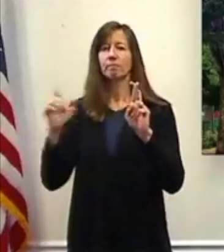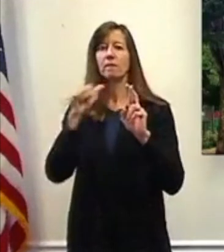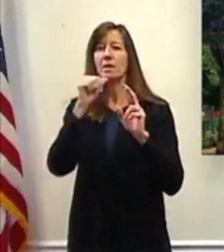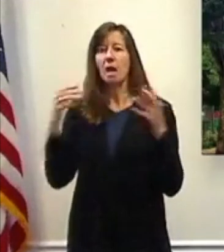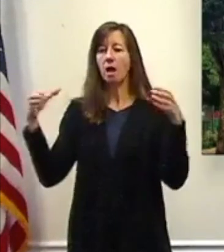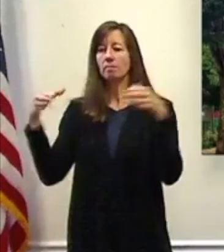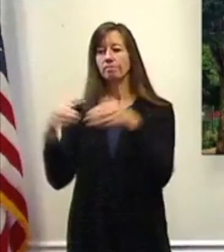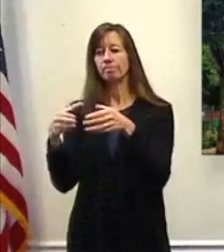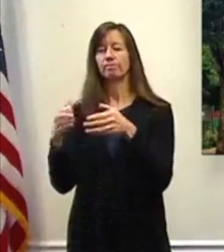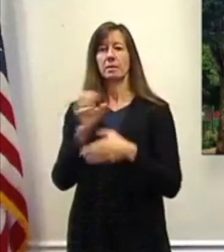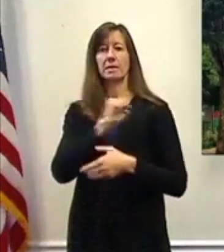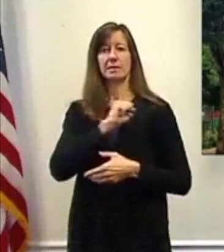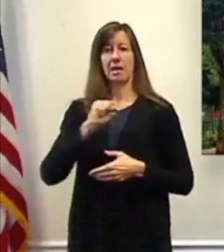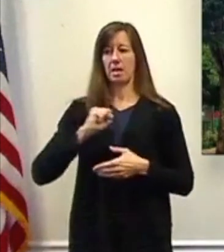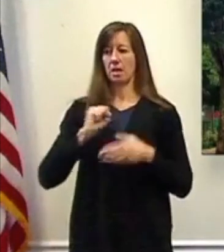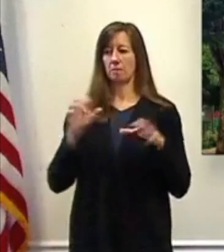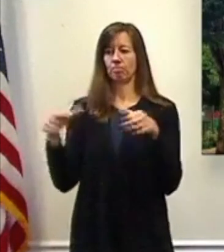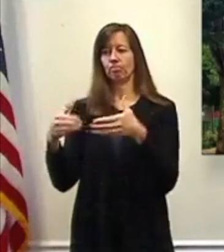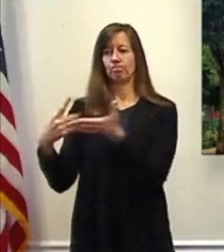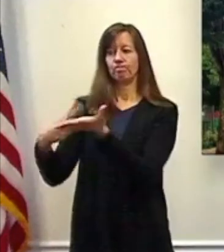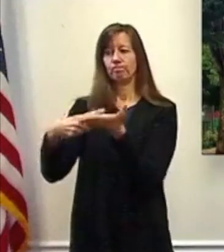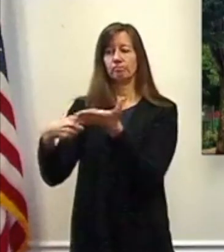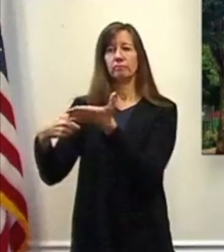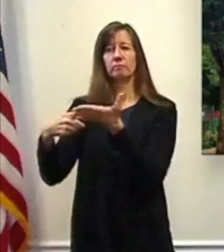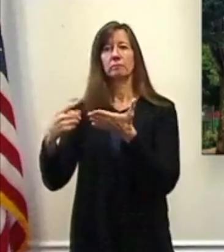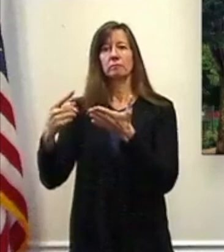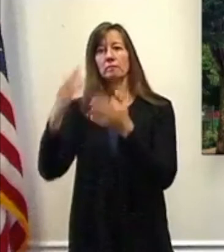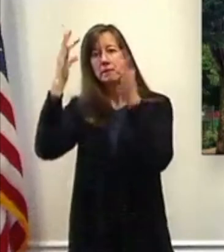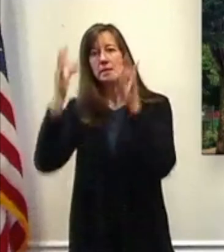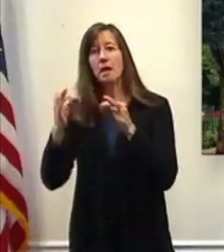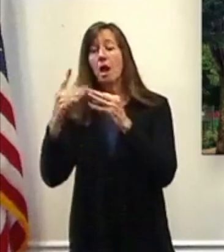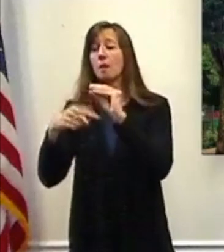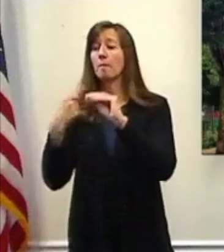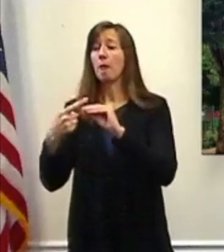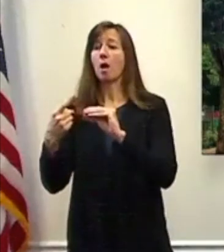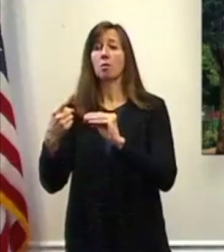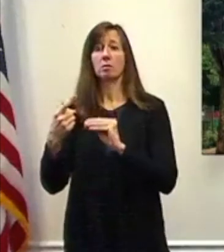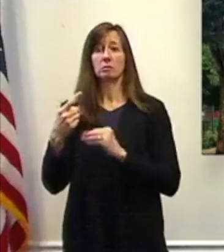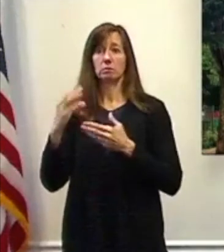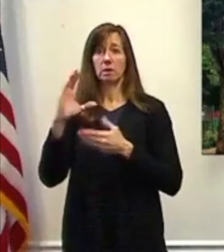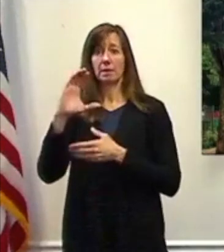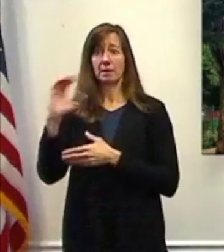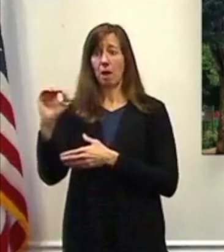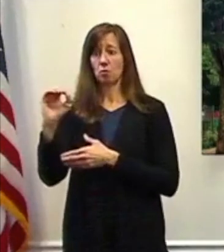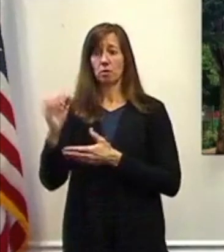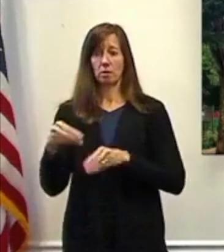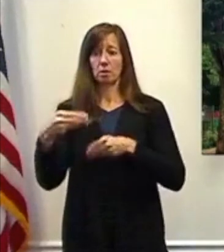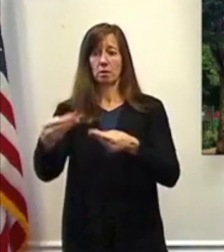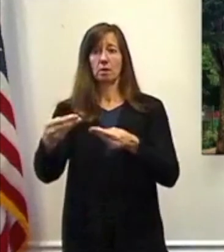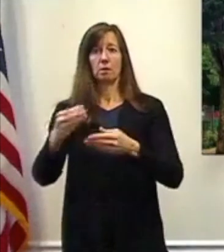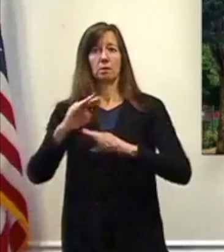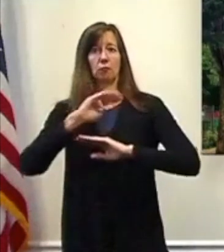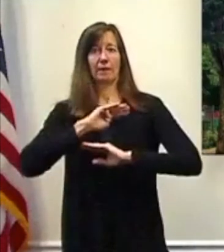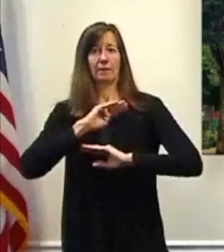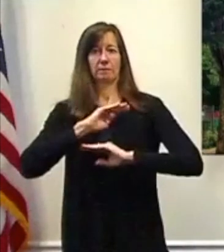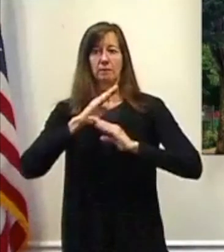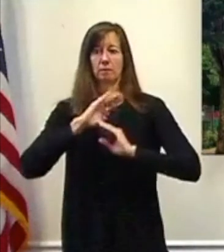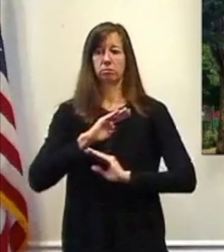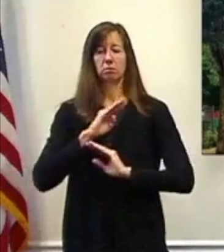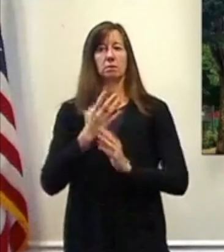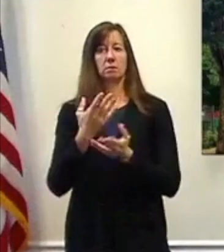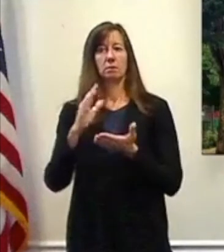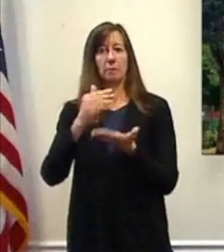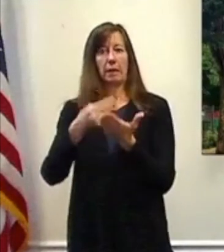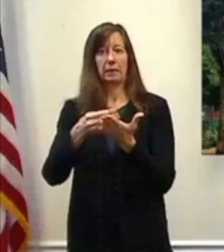have not come together on any federal relief package for counties across America. And the state government continues